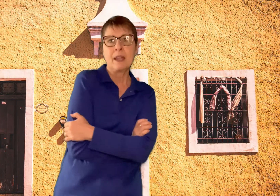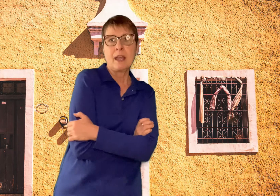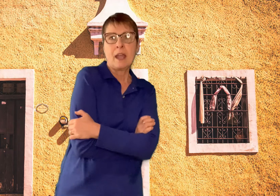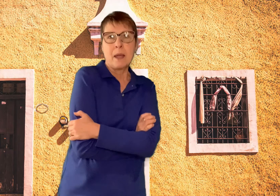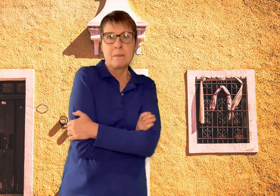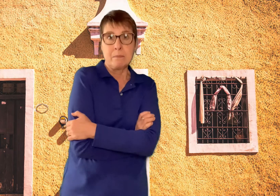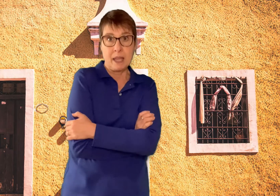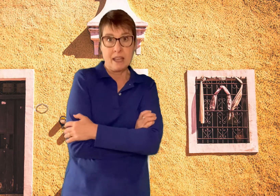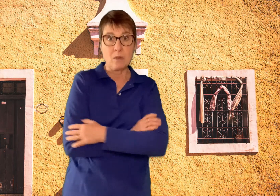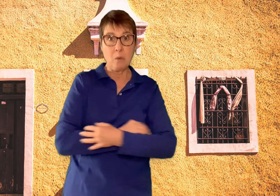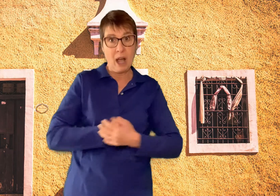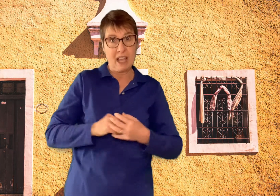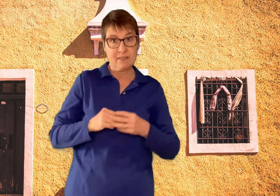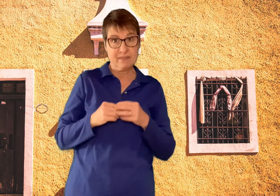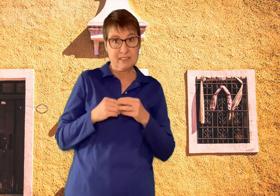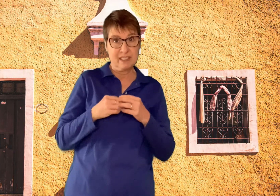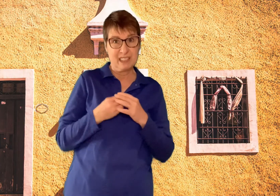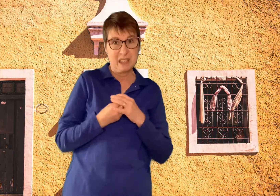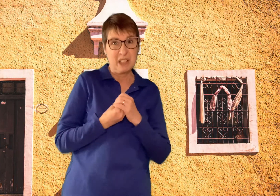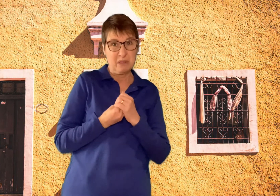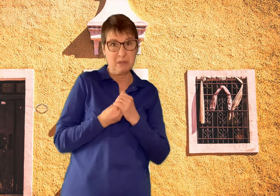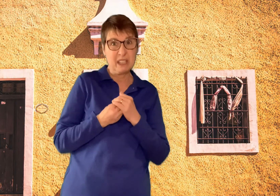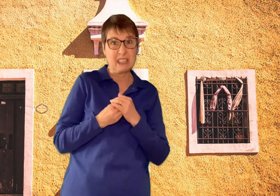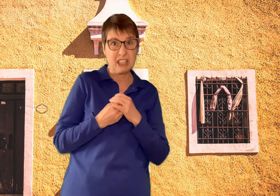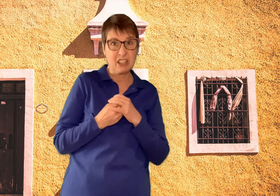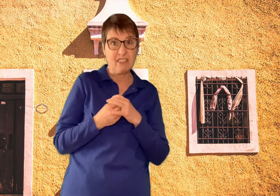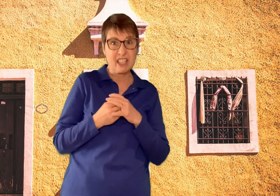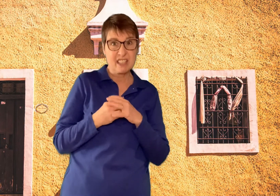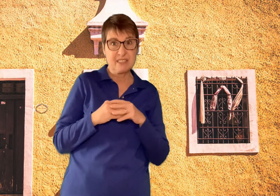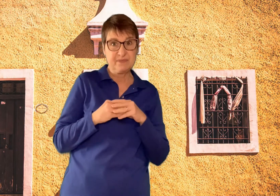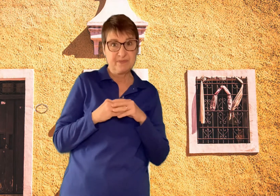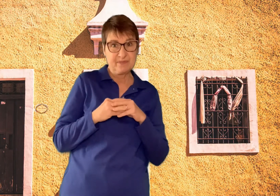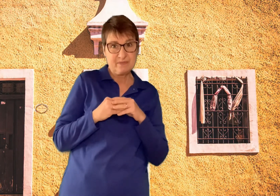making the wife really nervous. Freeze.